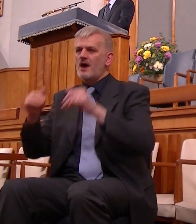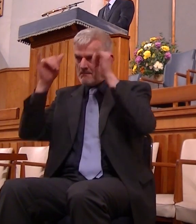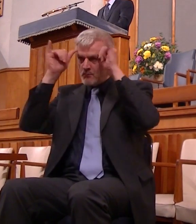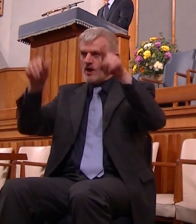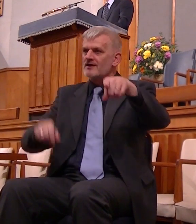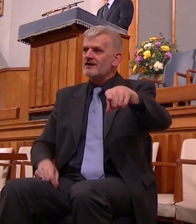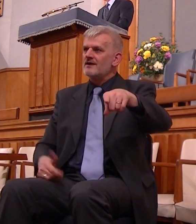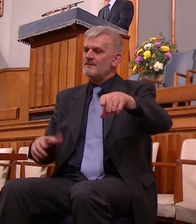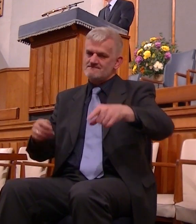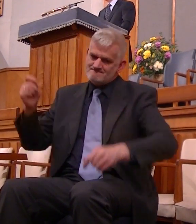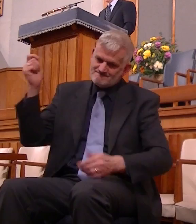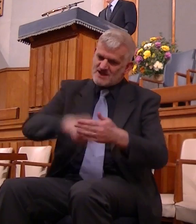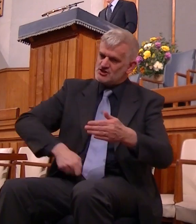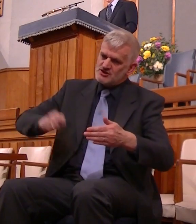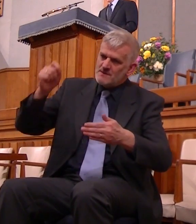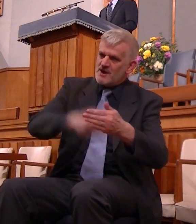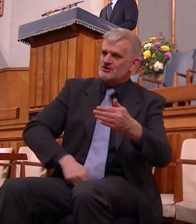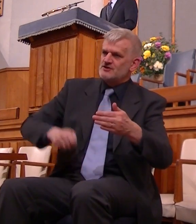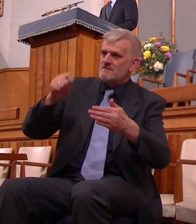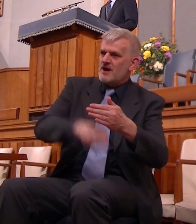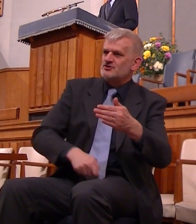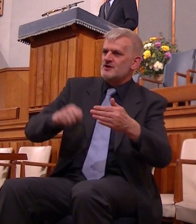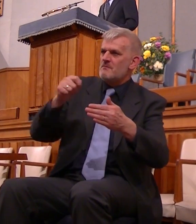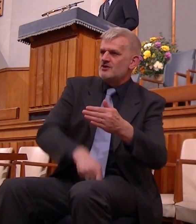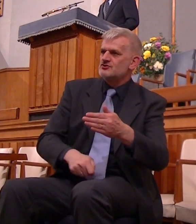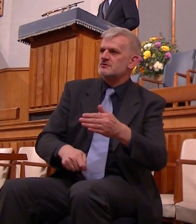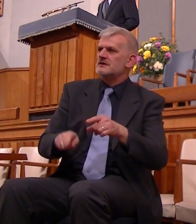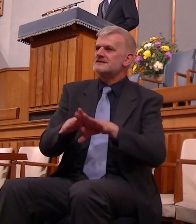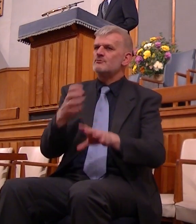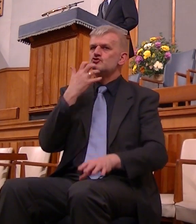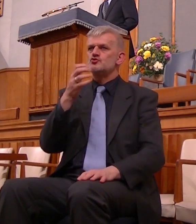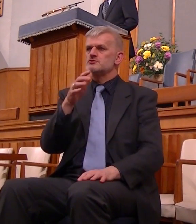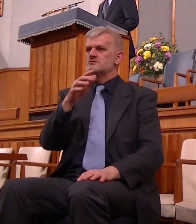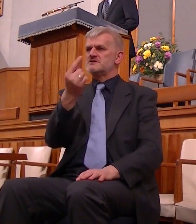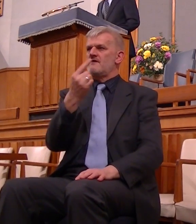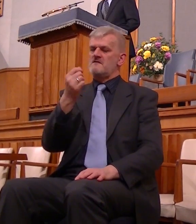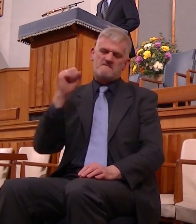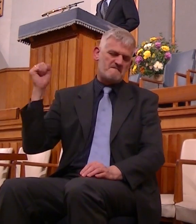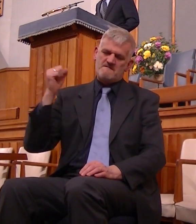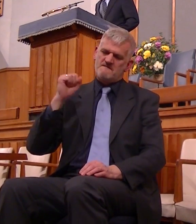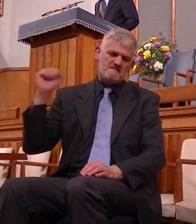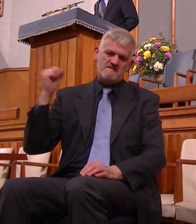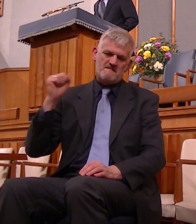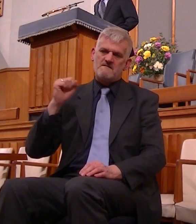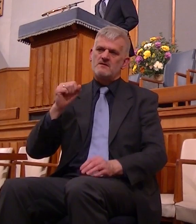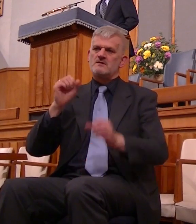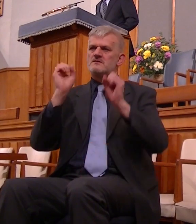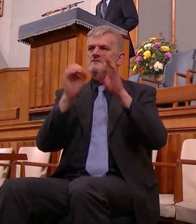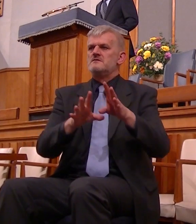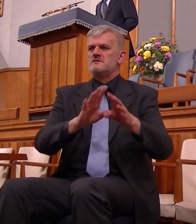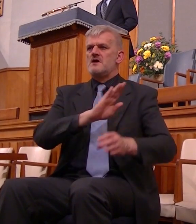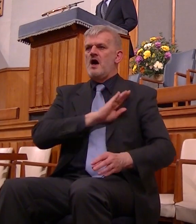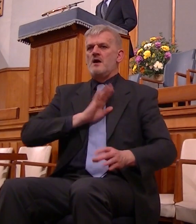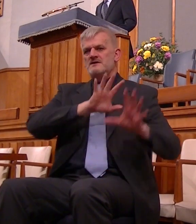whipped and chastised the unruly nation is cast into a furnace of trouble